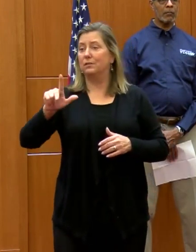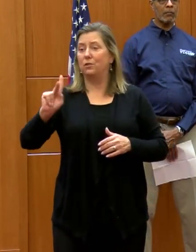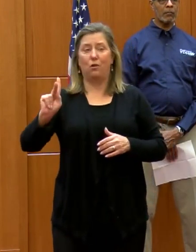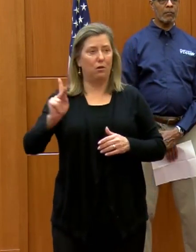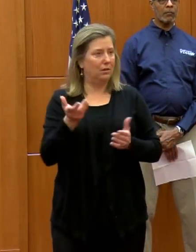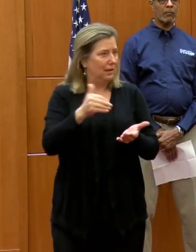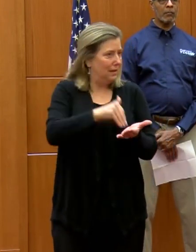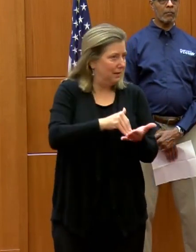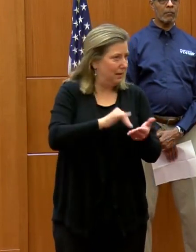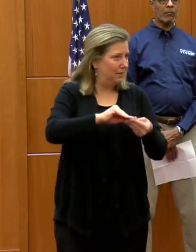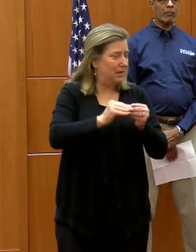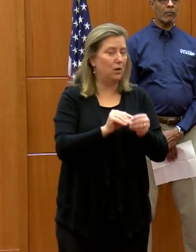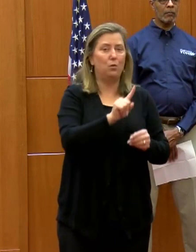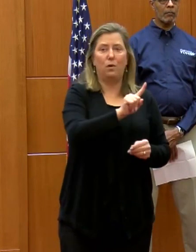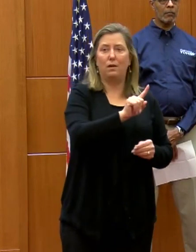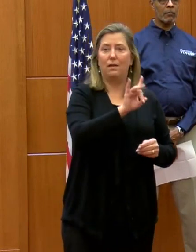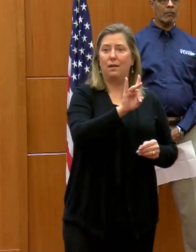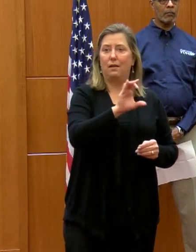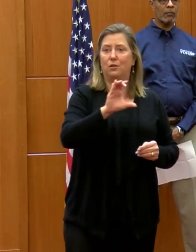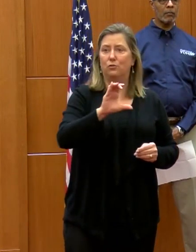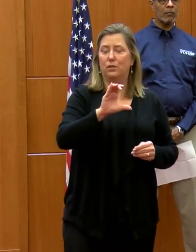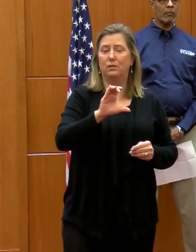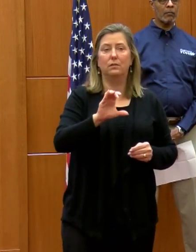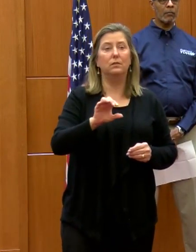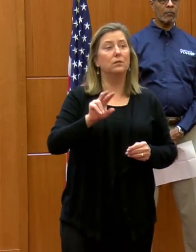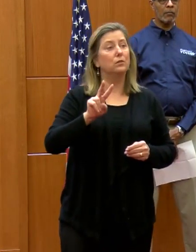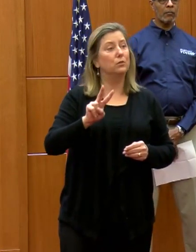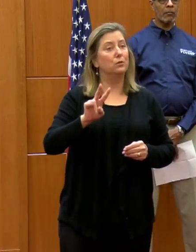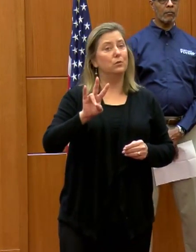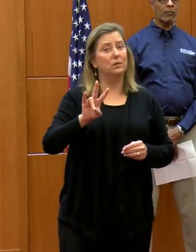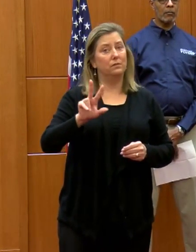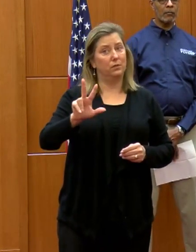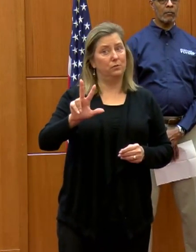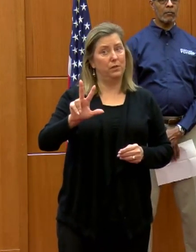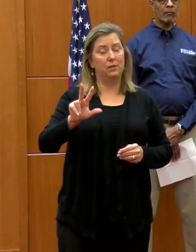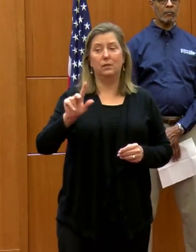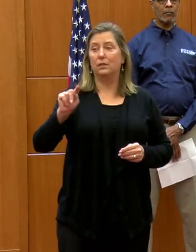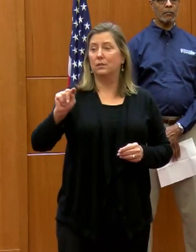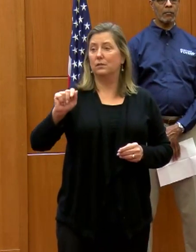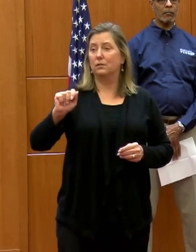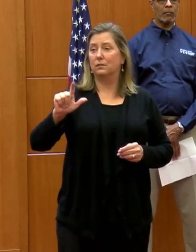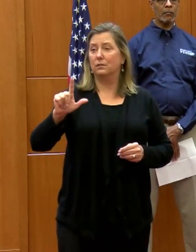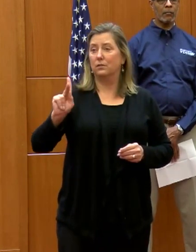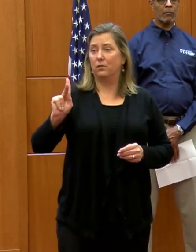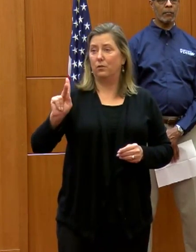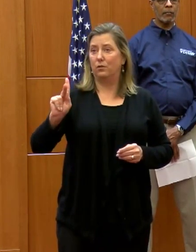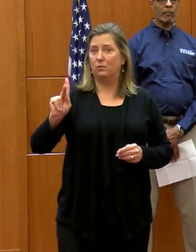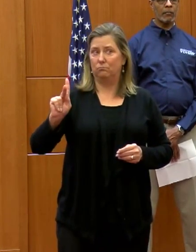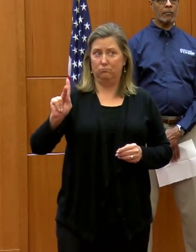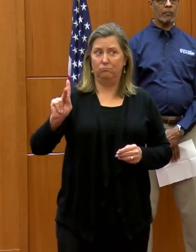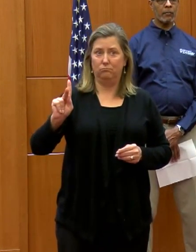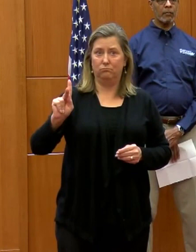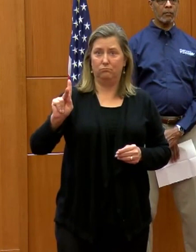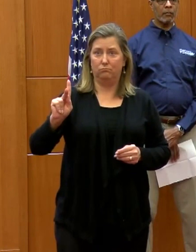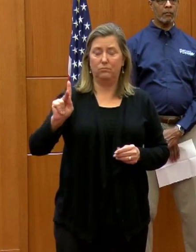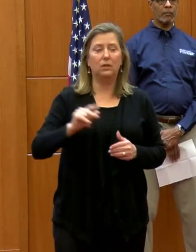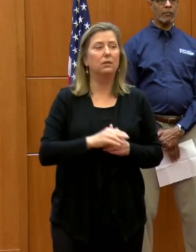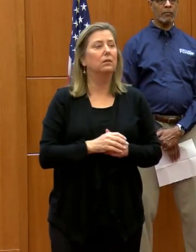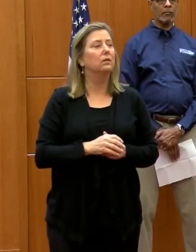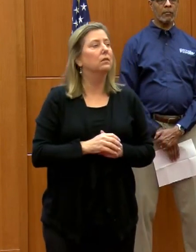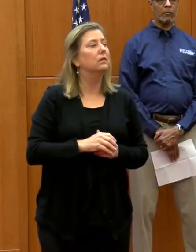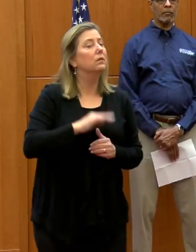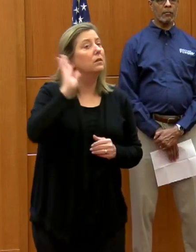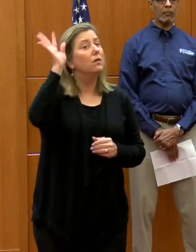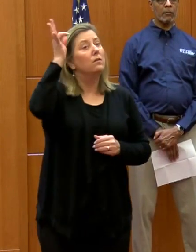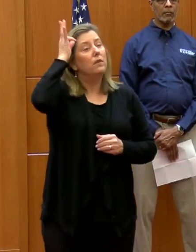I'll repeat that, 1-800-273-TALK. The Federal Substance